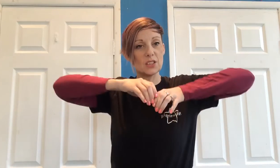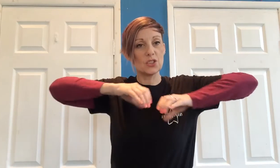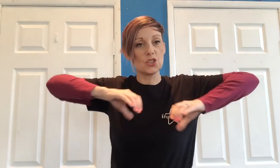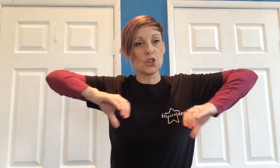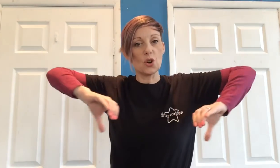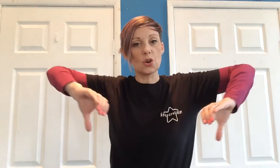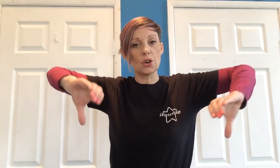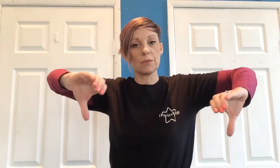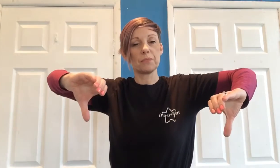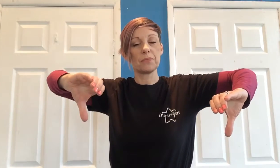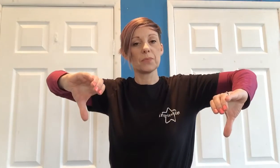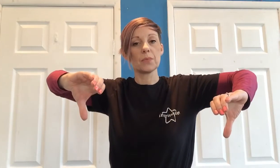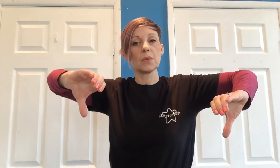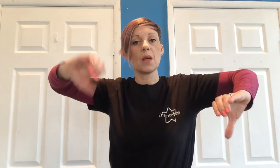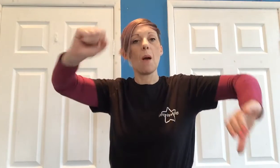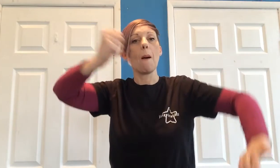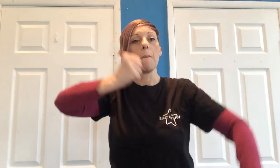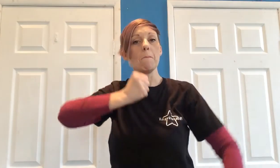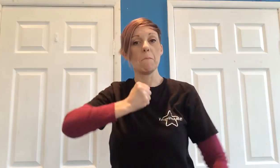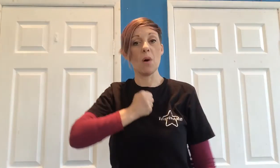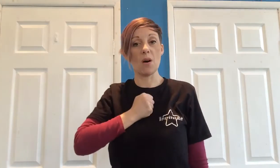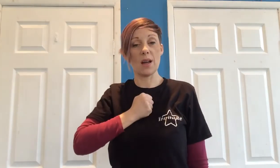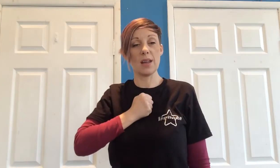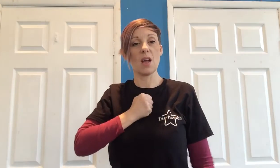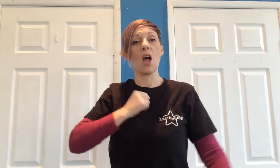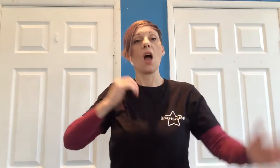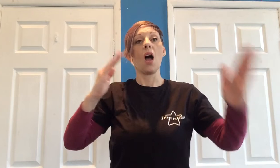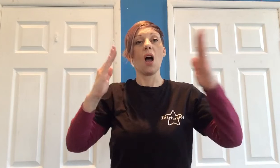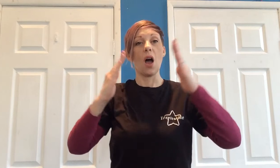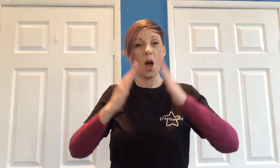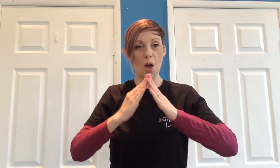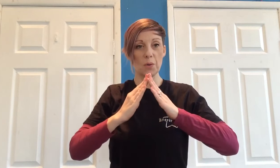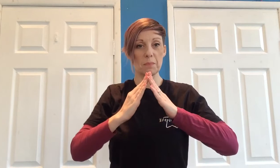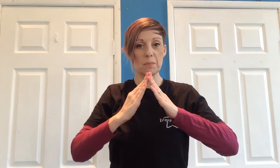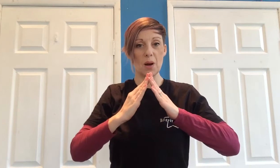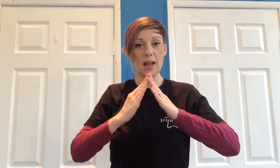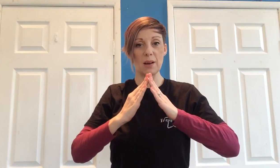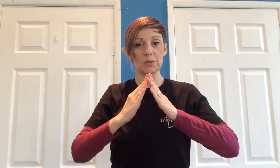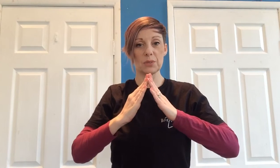dock my home, my house.